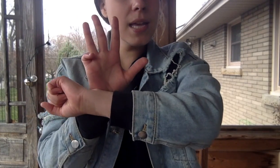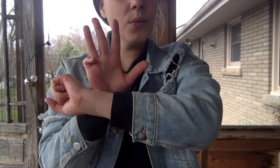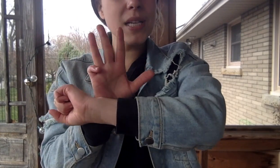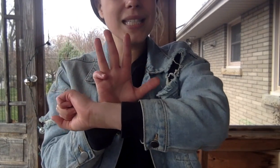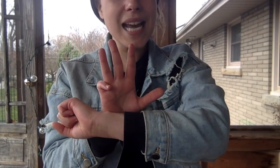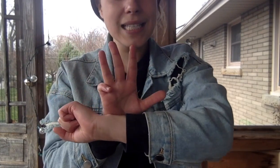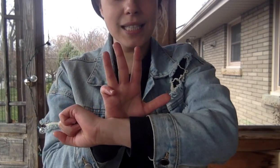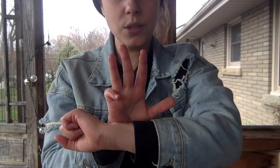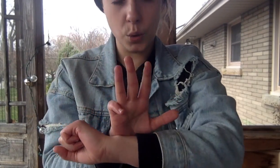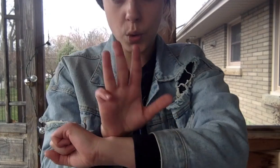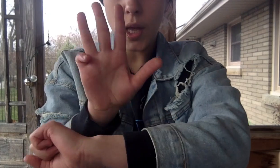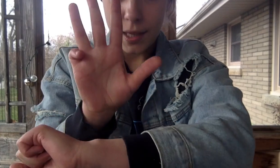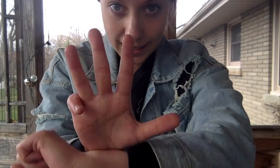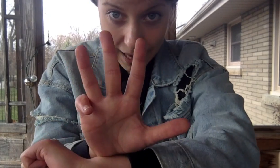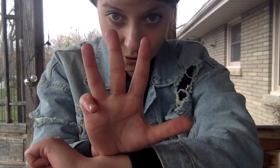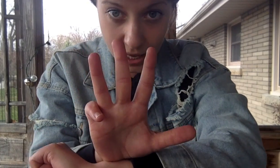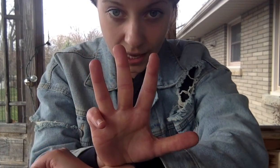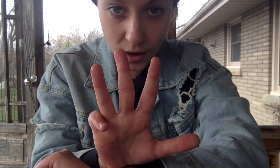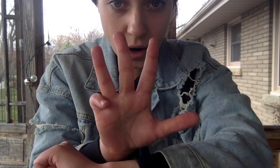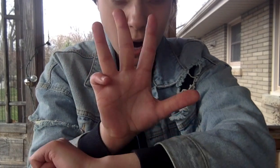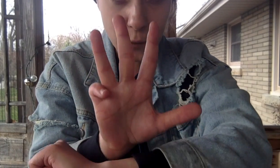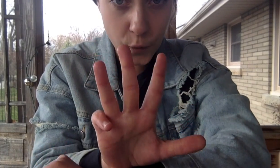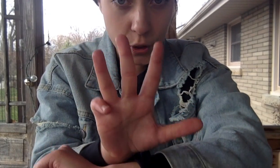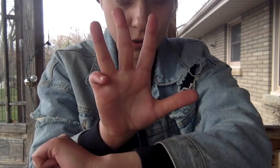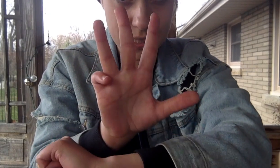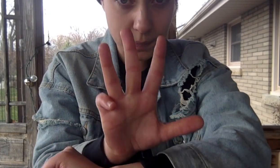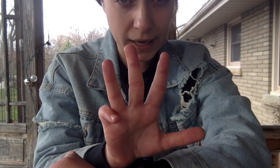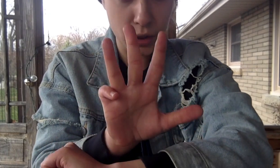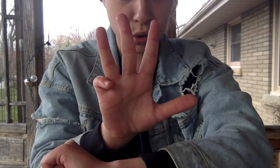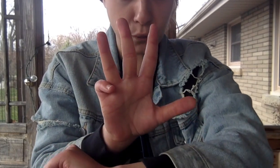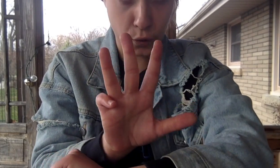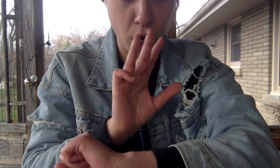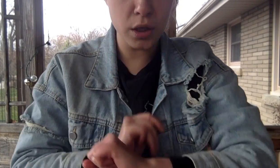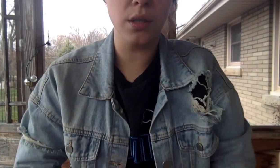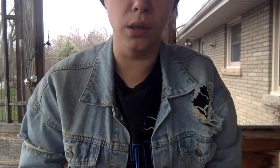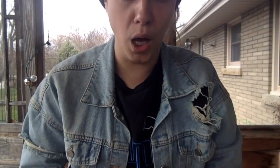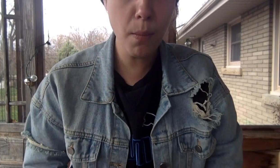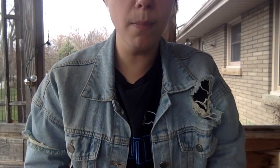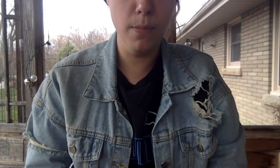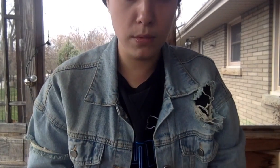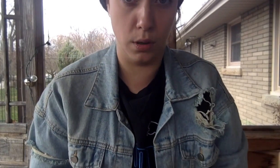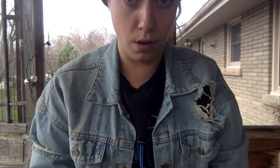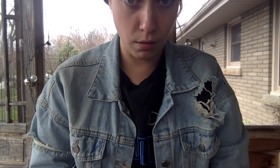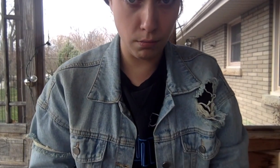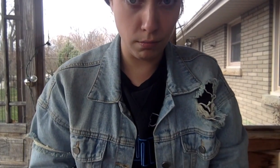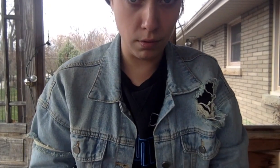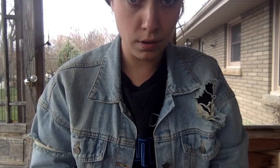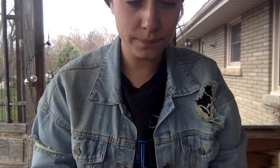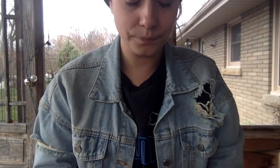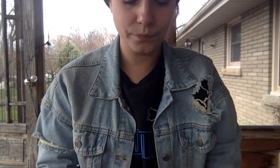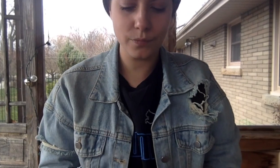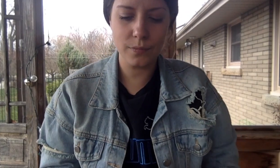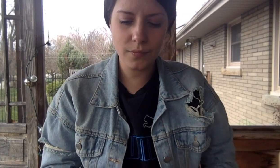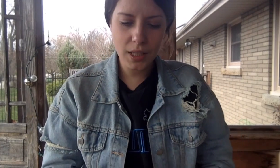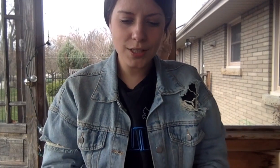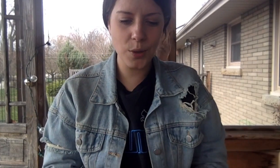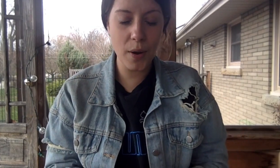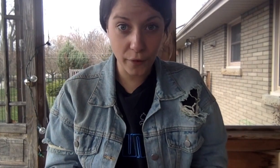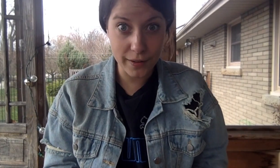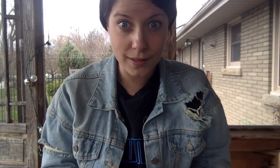was nice and cool now there are four green speckled frogs glub glub so my friends